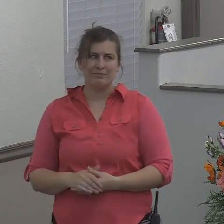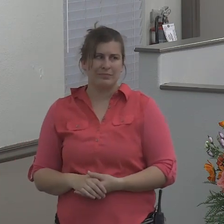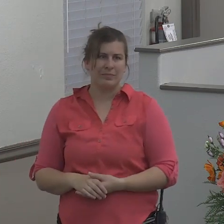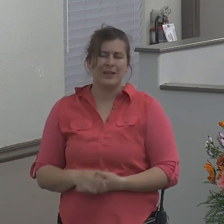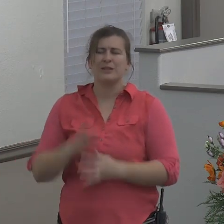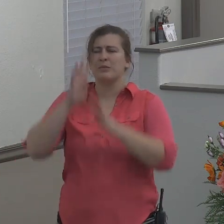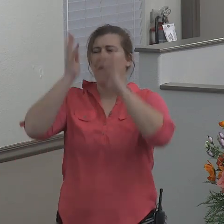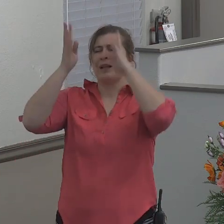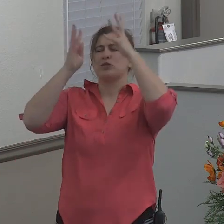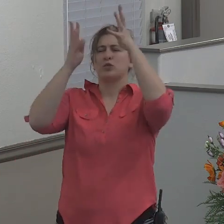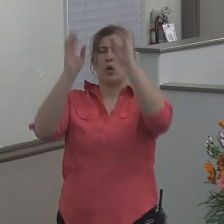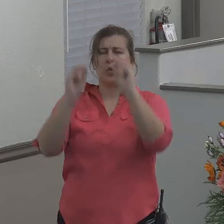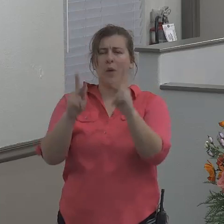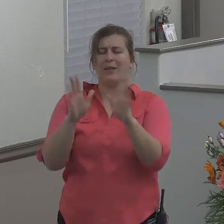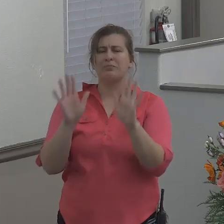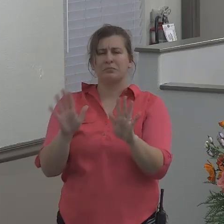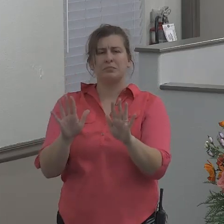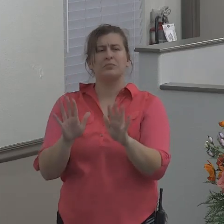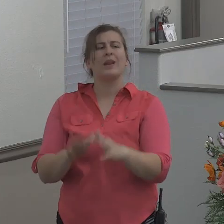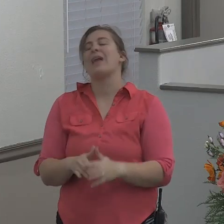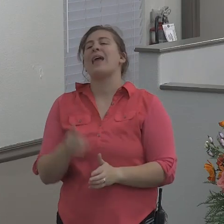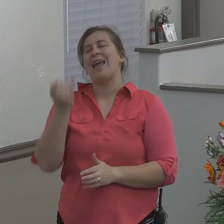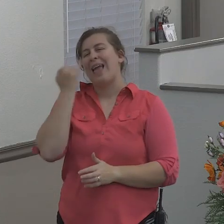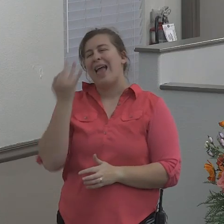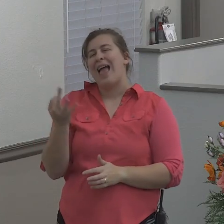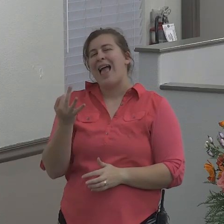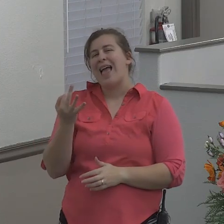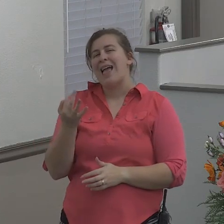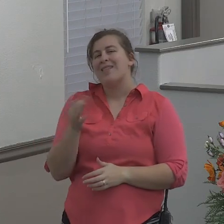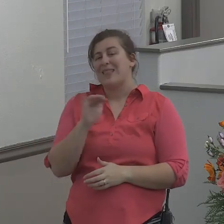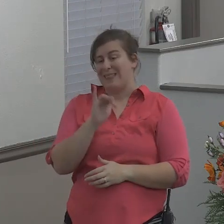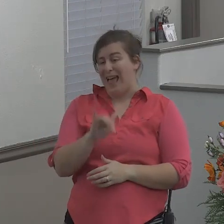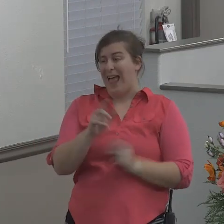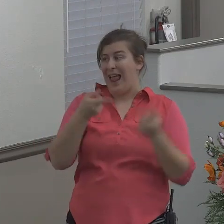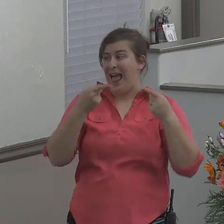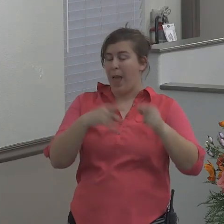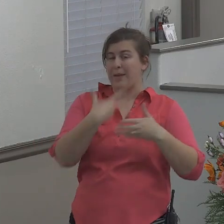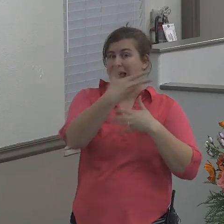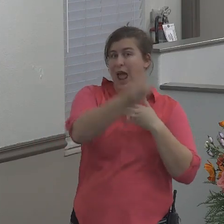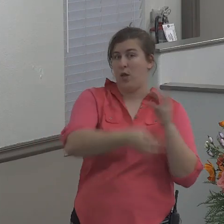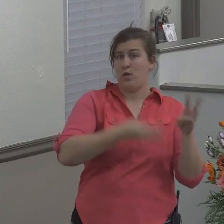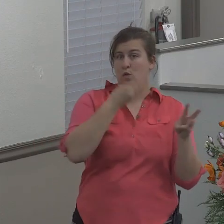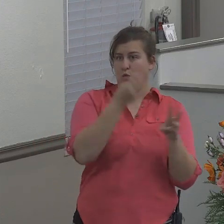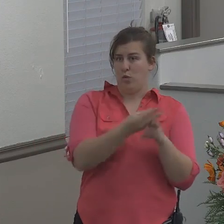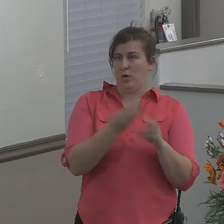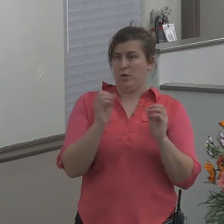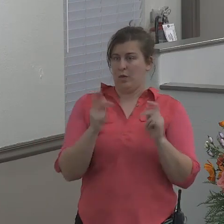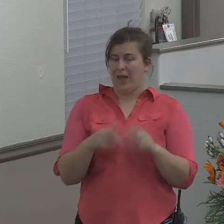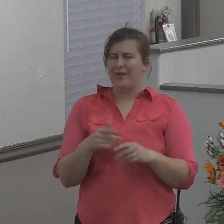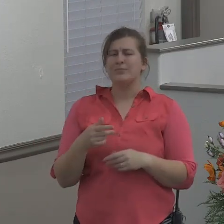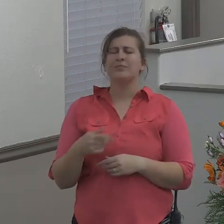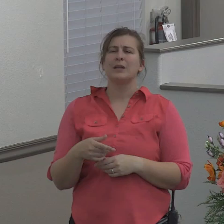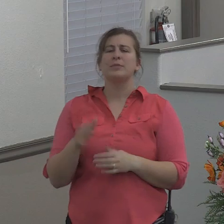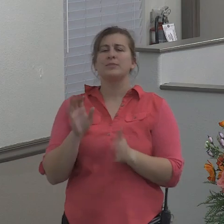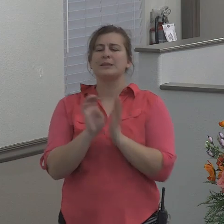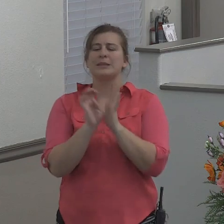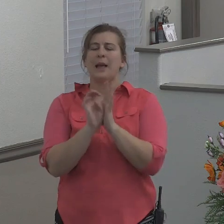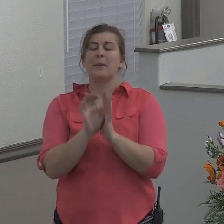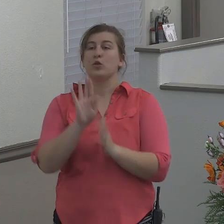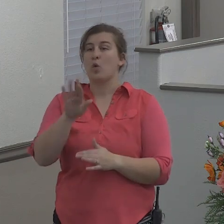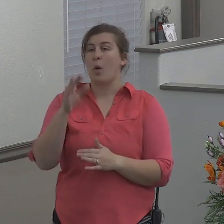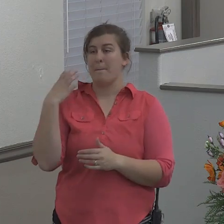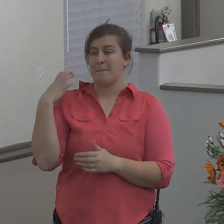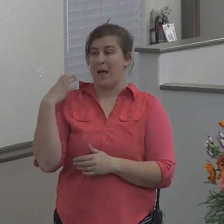for a minute if this type of thing happened in the world say your boss tells you to pack up